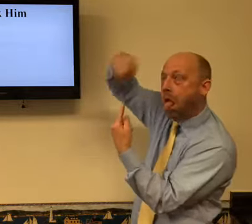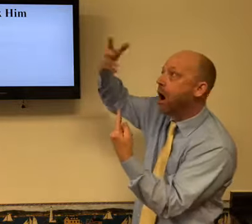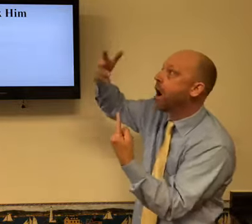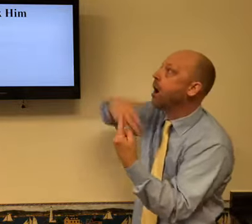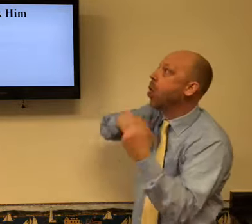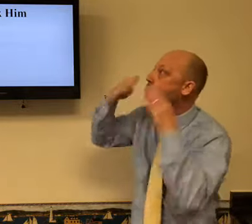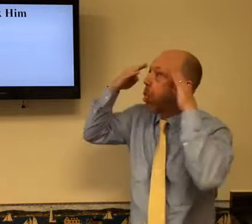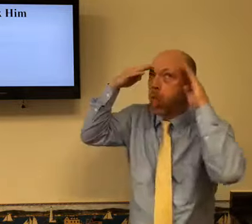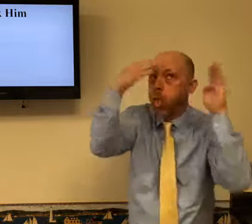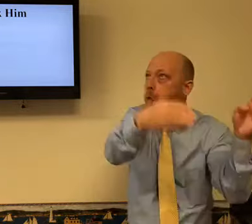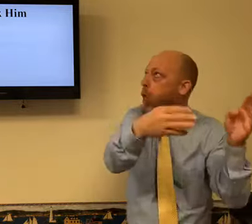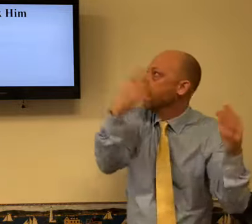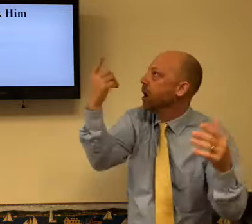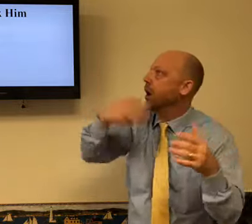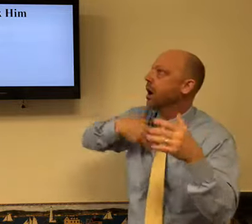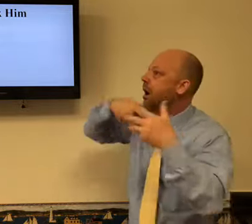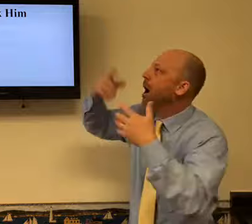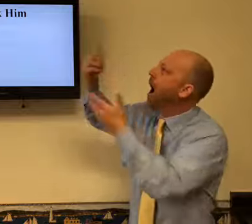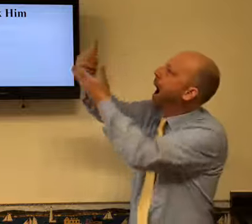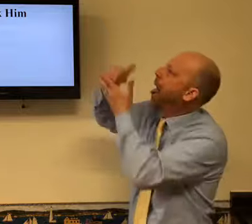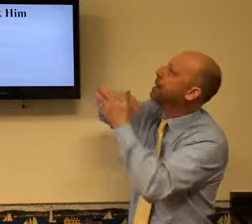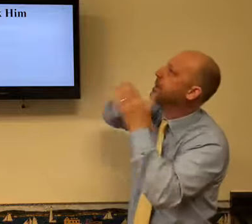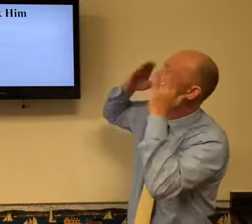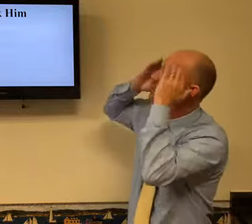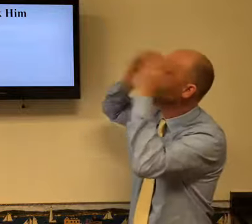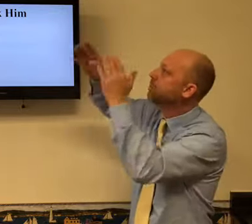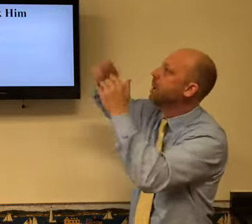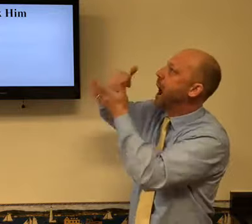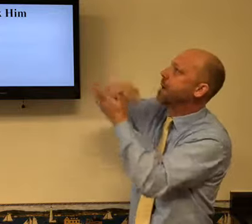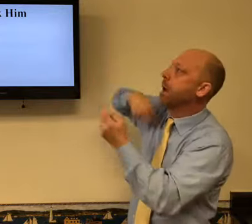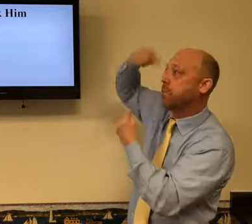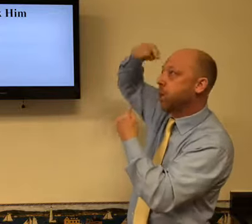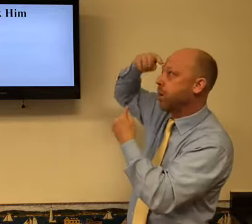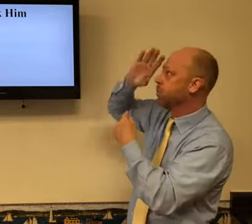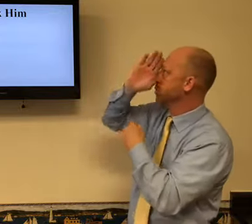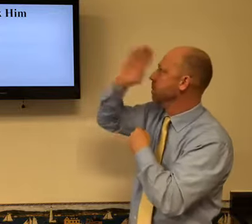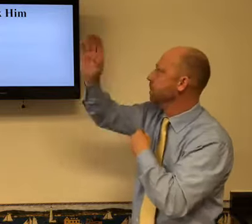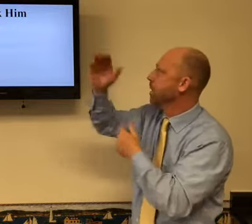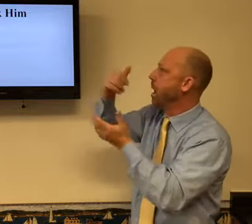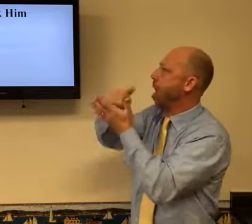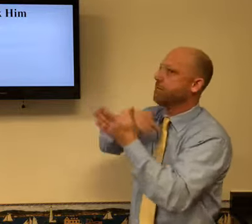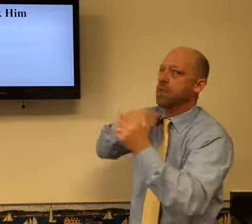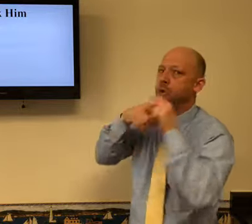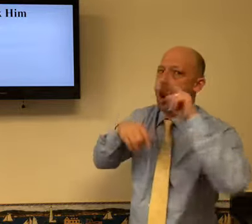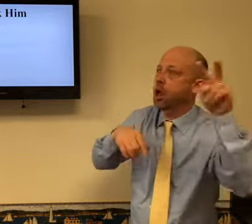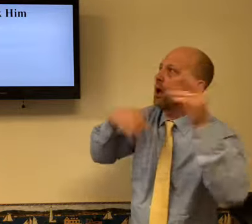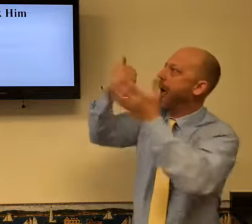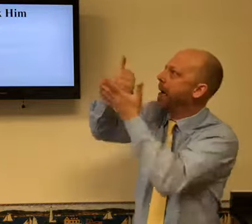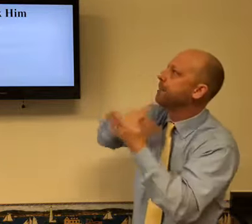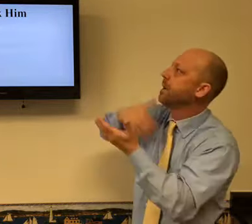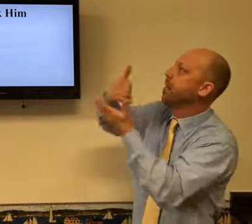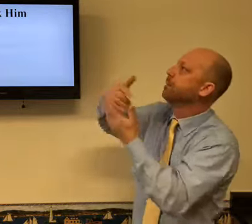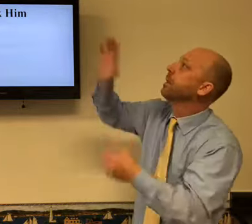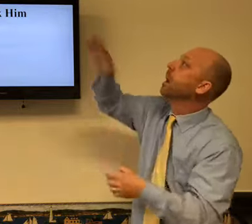You know, I'm having some issues here. My focus is messed up. Please, Lord, help me refocus on you.